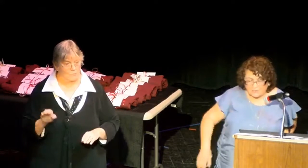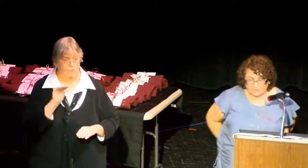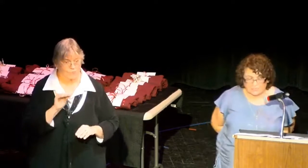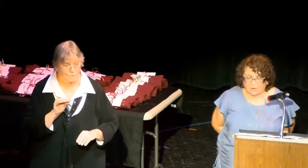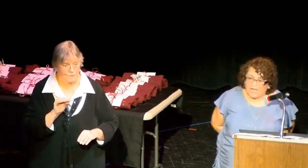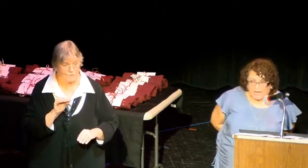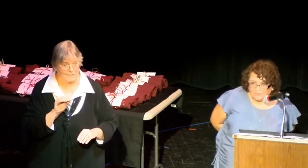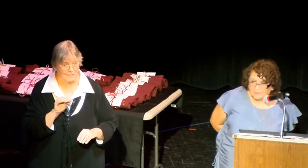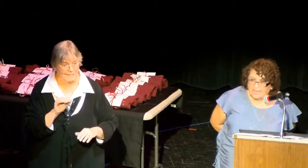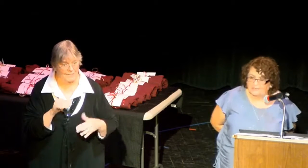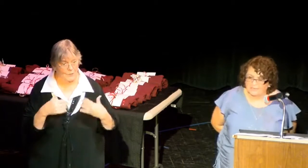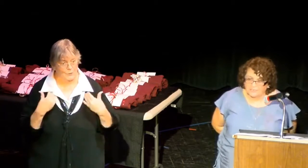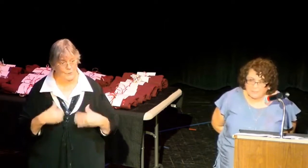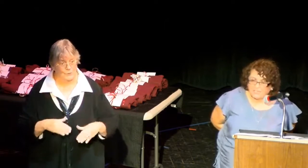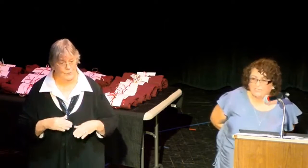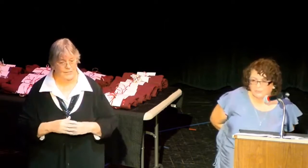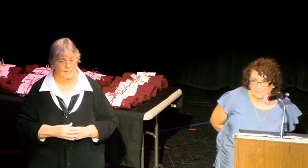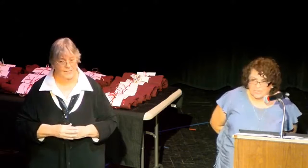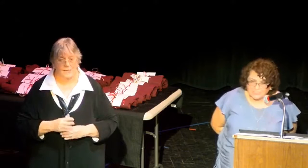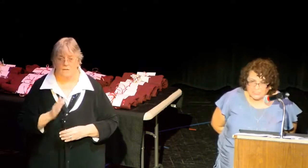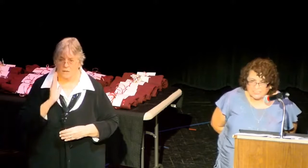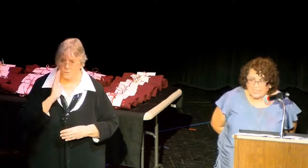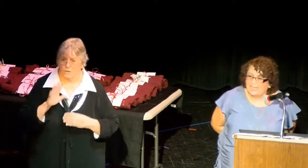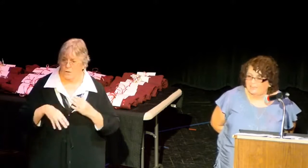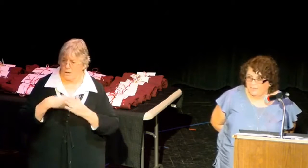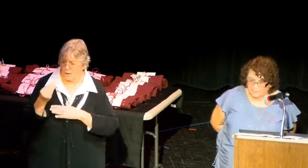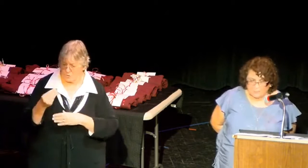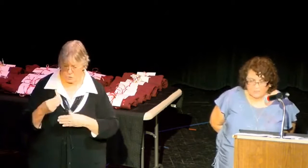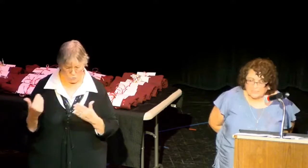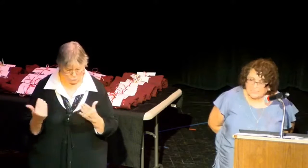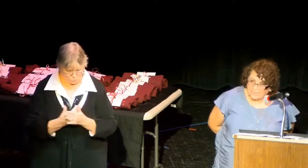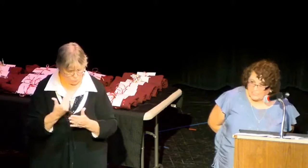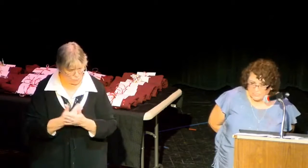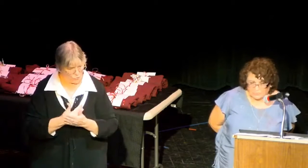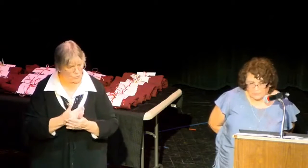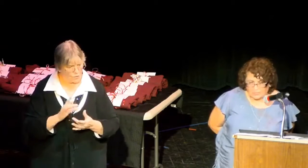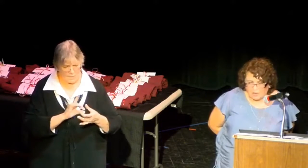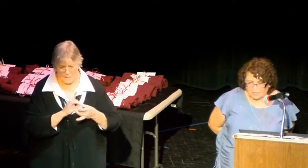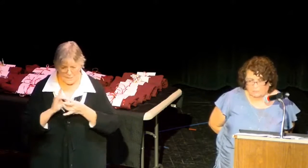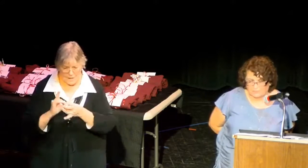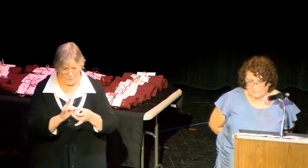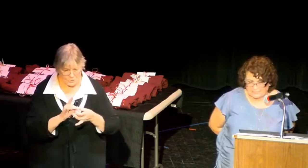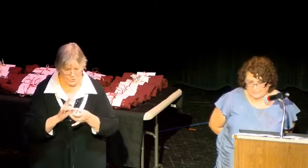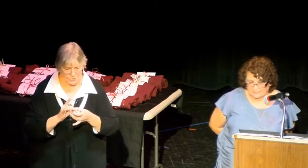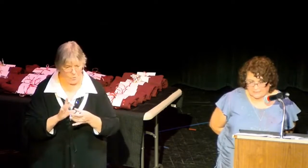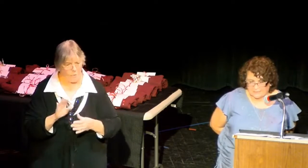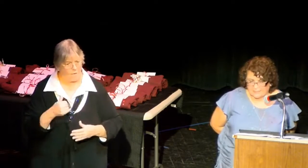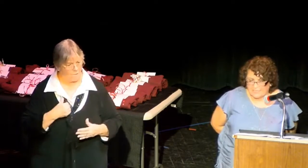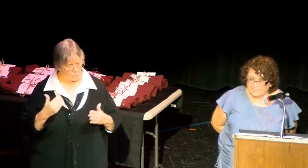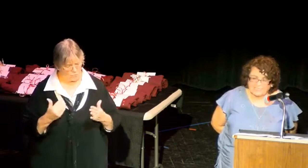They're going to go out and they're going to make new connections and they're going to build connections within our community.